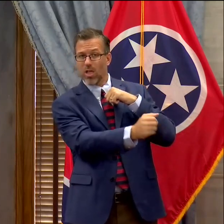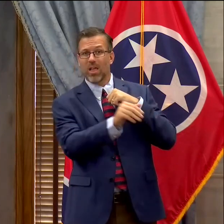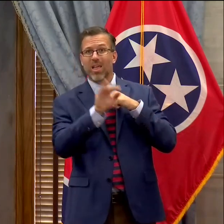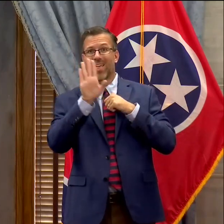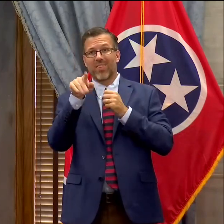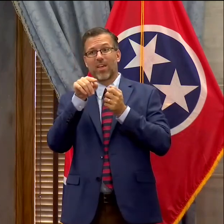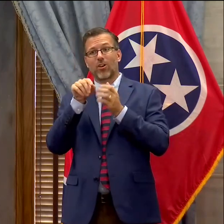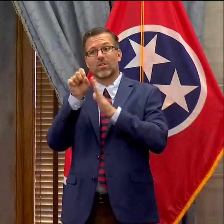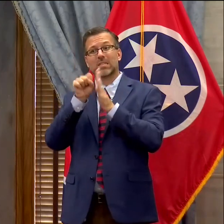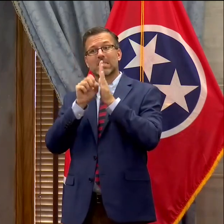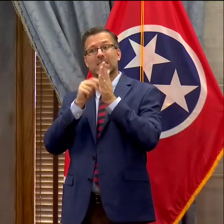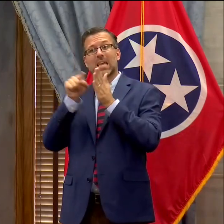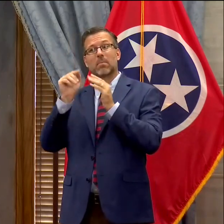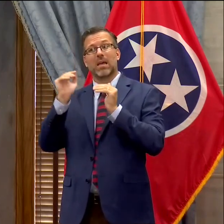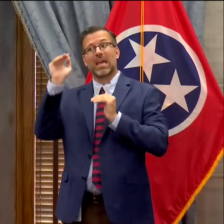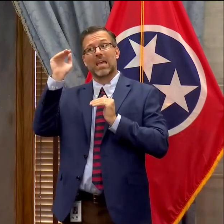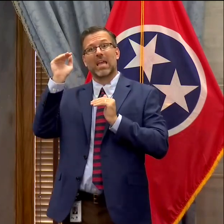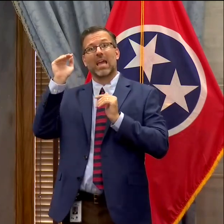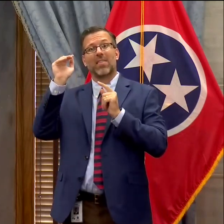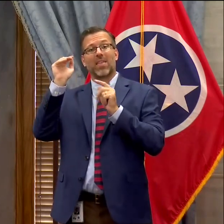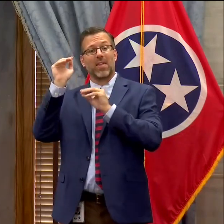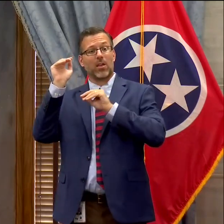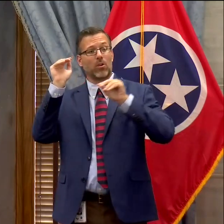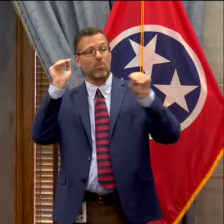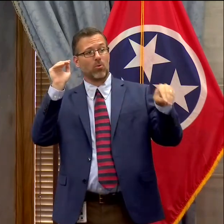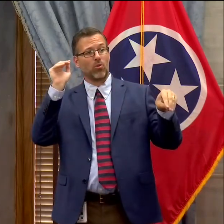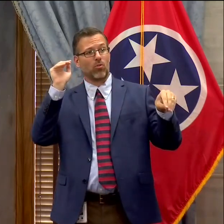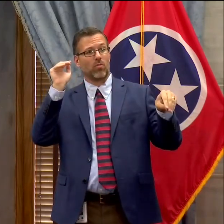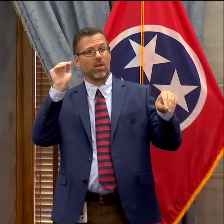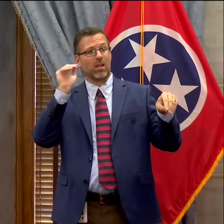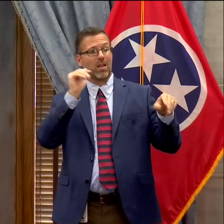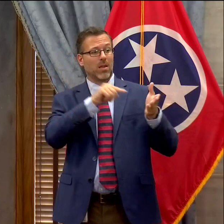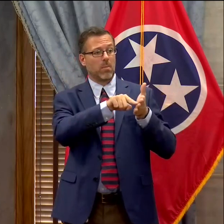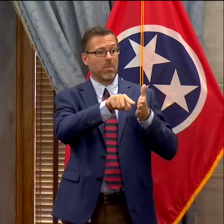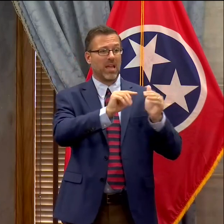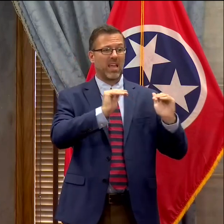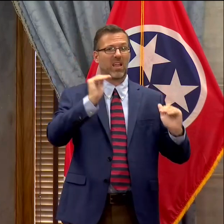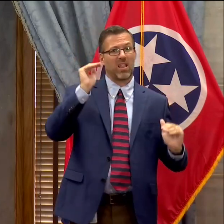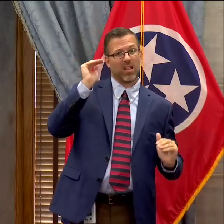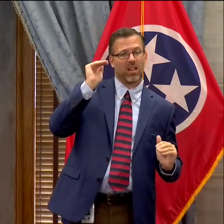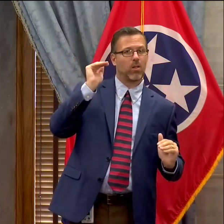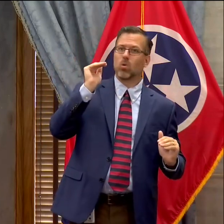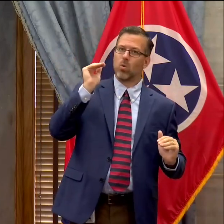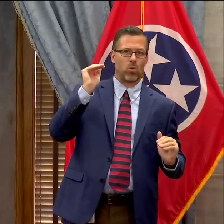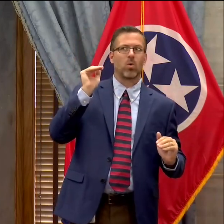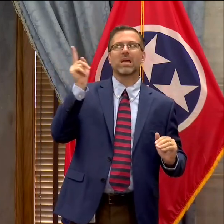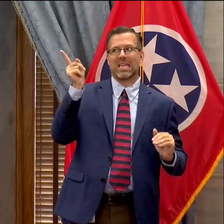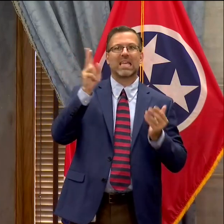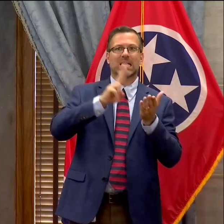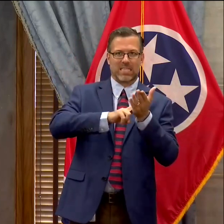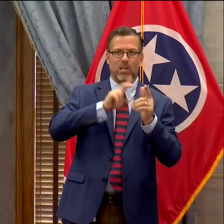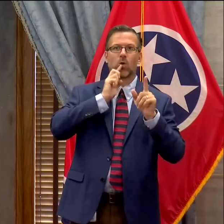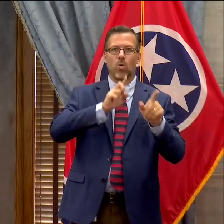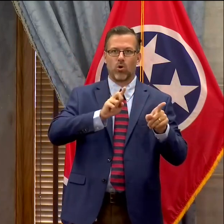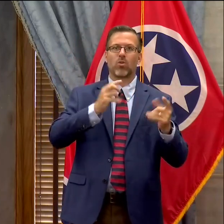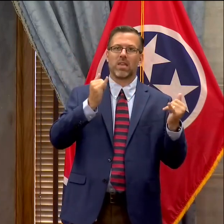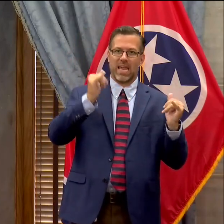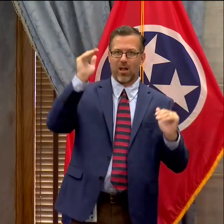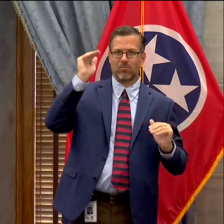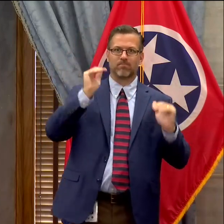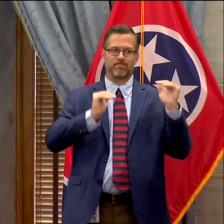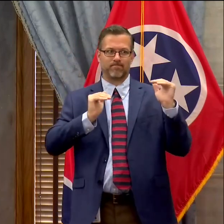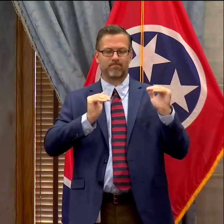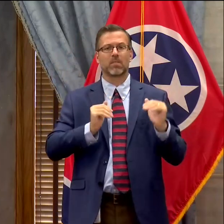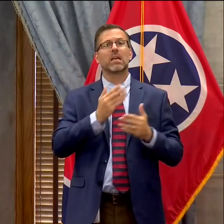think to put that in perspective, I'll tell you how impactful that is. So it's kind of hard to realize and think back to March, but we have had soldiers and airmen